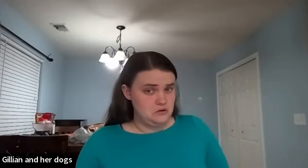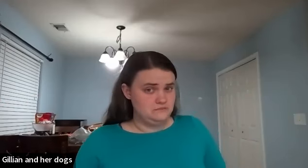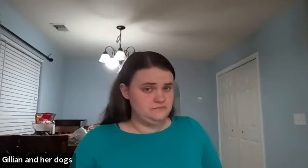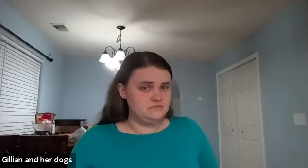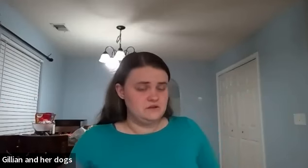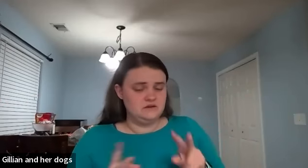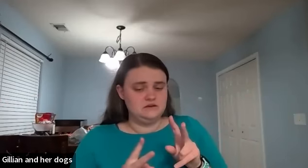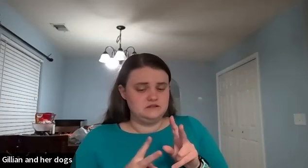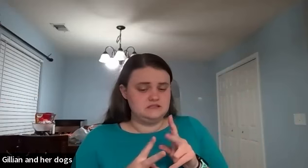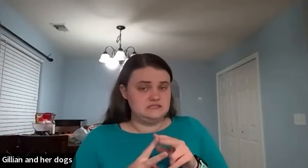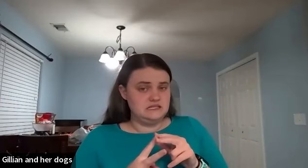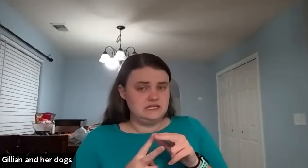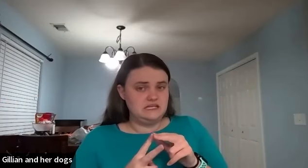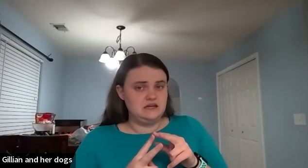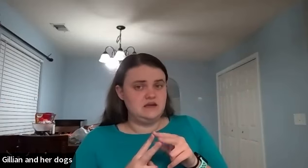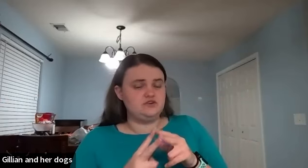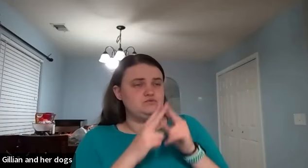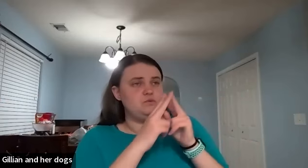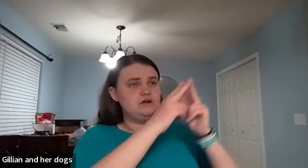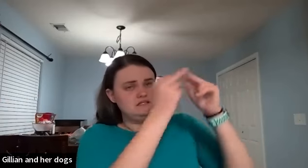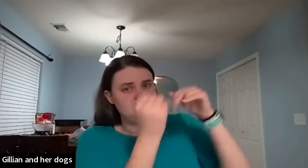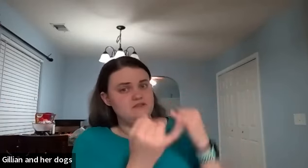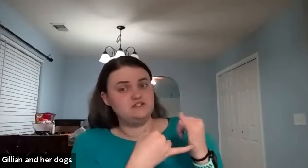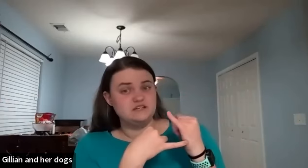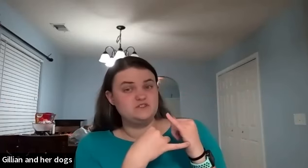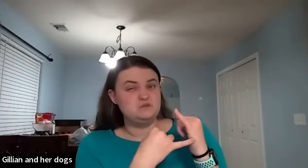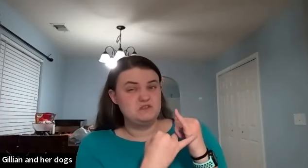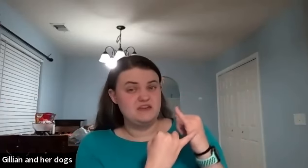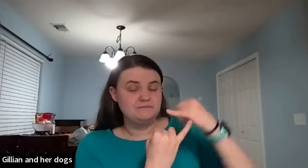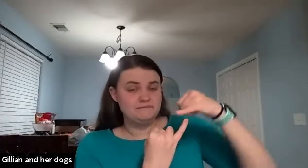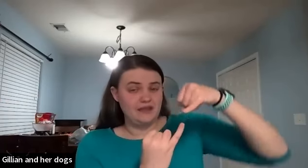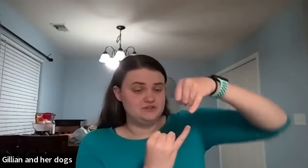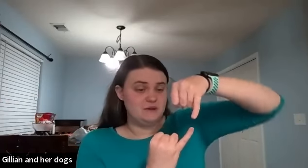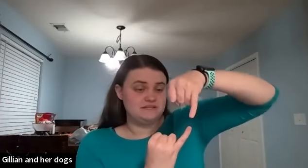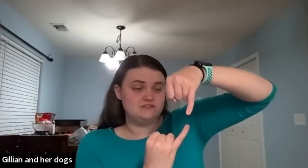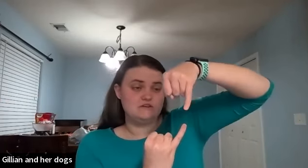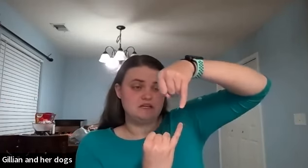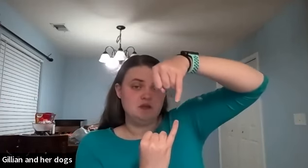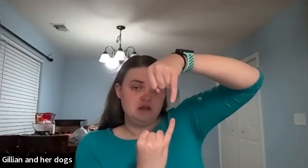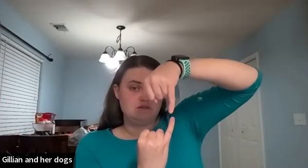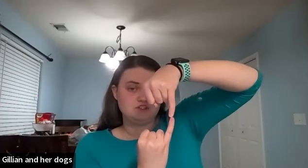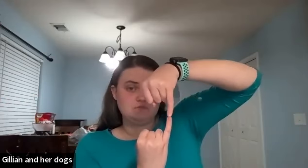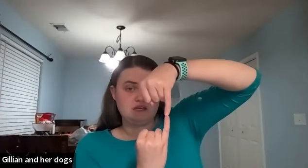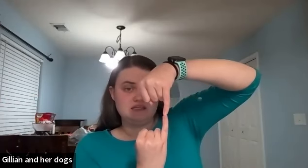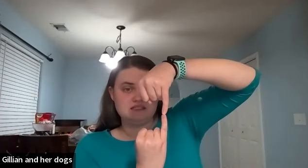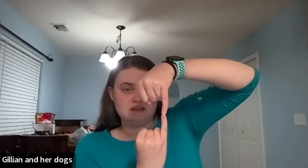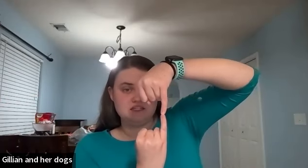skinny there's one sign that's like for super thin i use it about my sister all the time you have your two pinkies touch